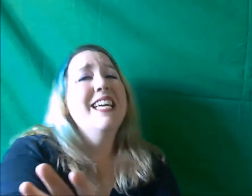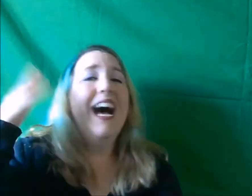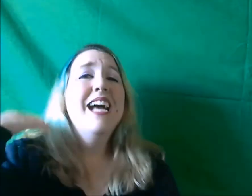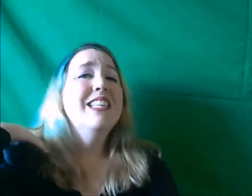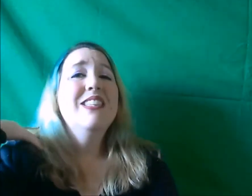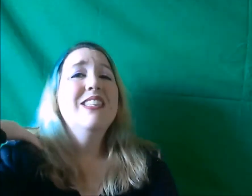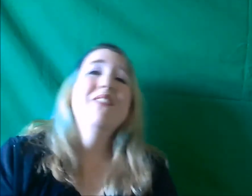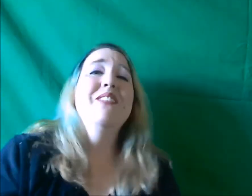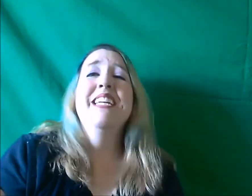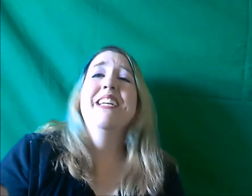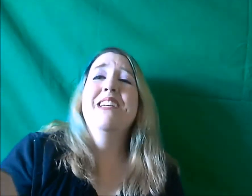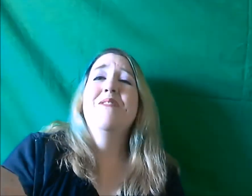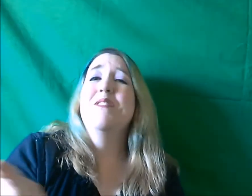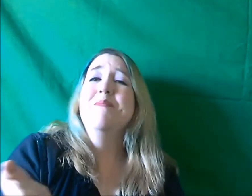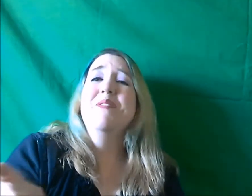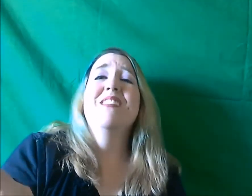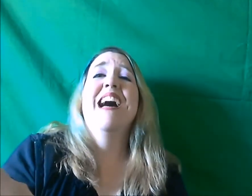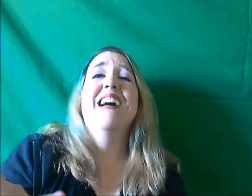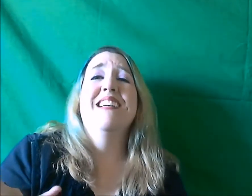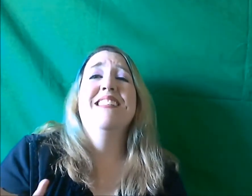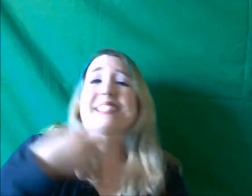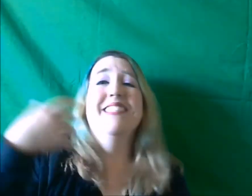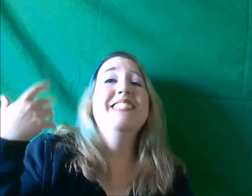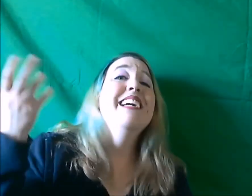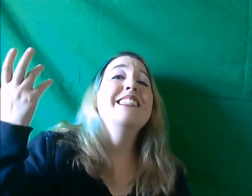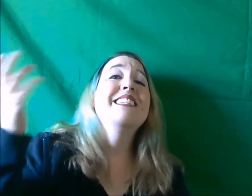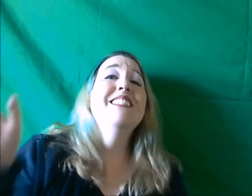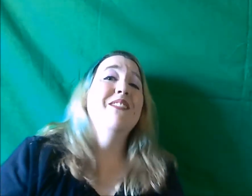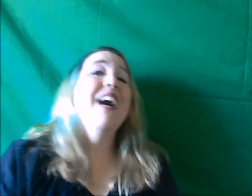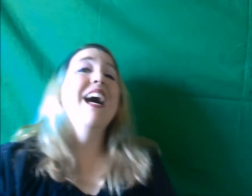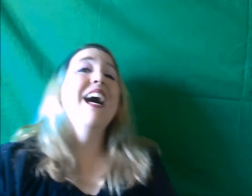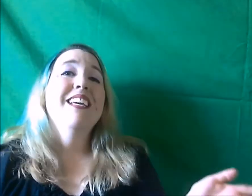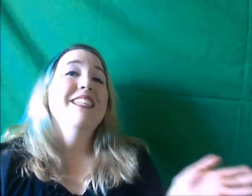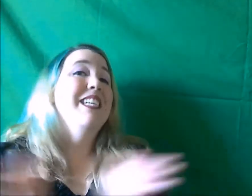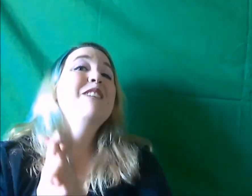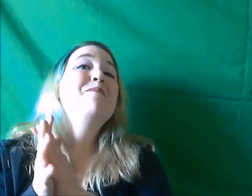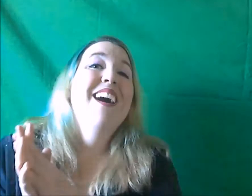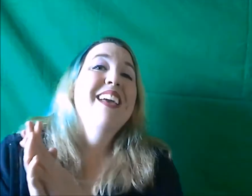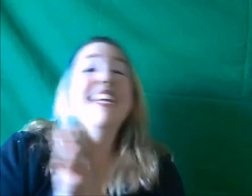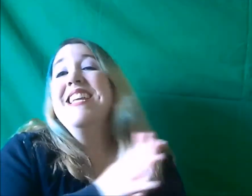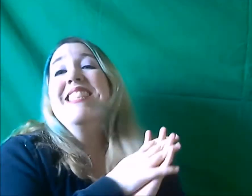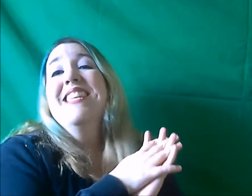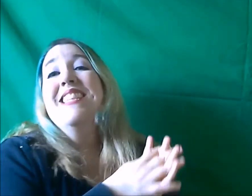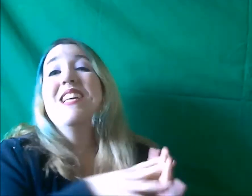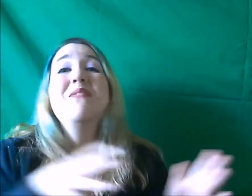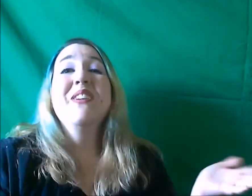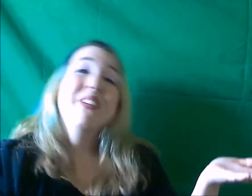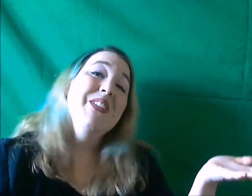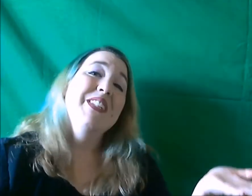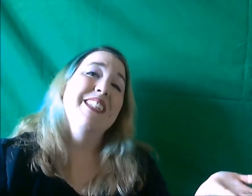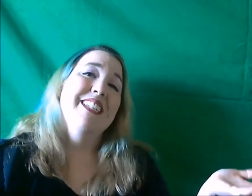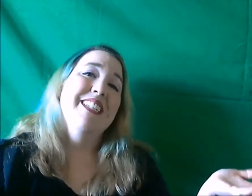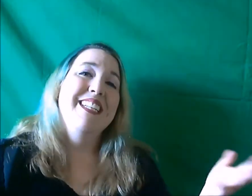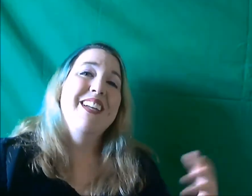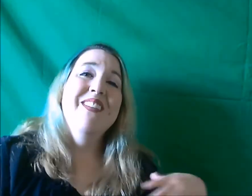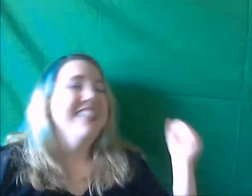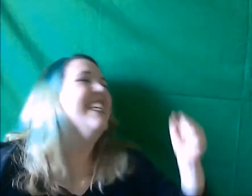I love to hear from you guys. Suggestions, advice, tips, anything. That'd be cool. know? Yay!